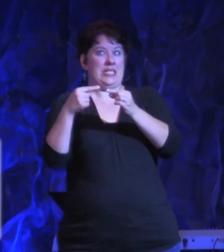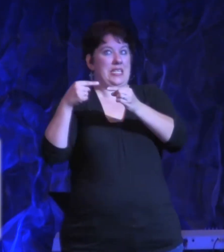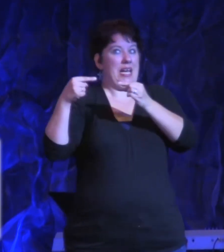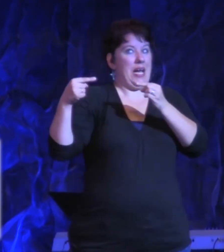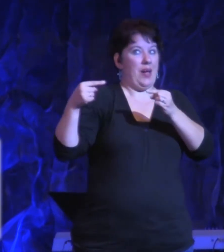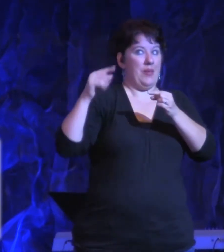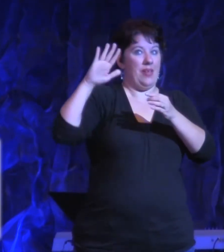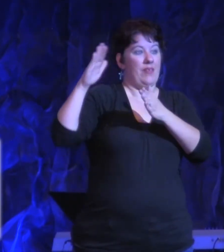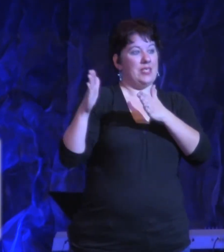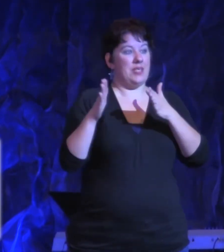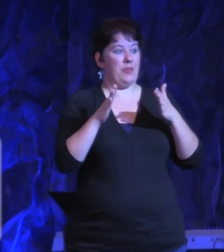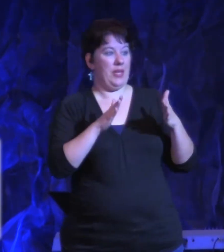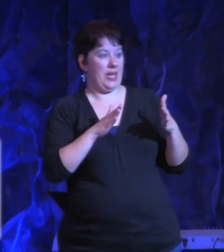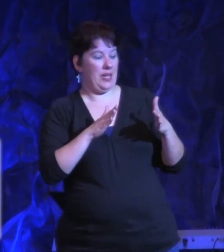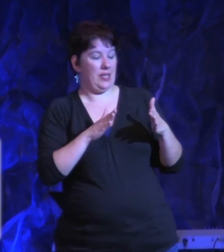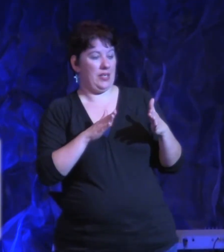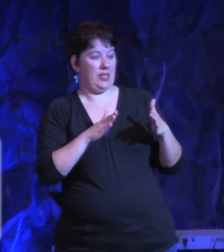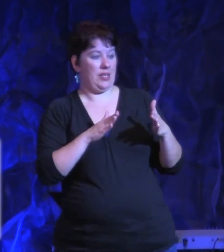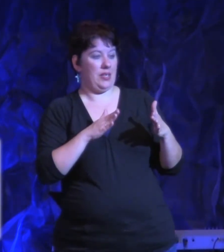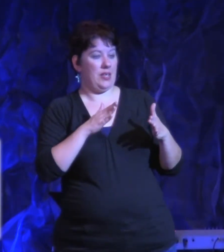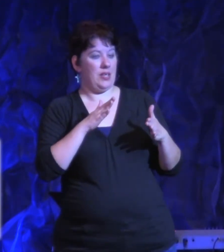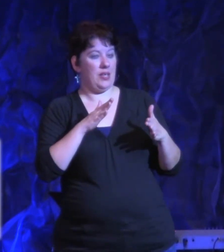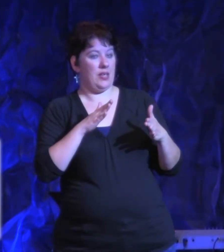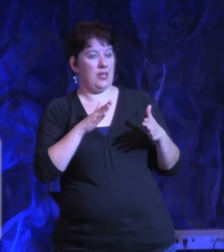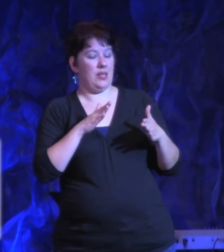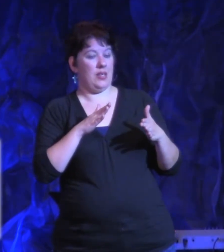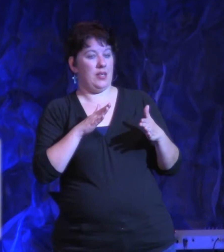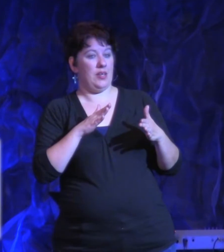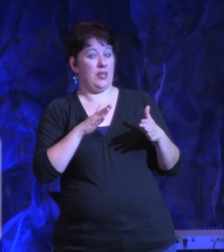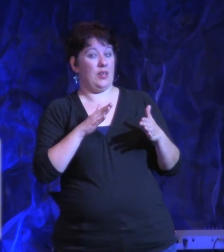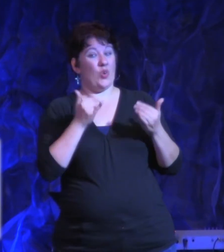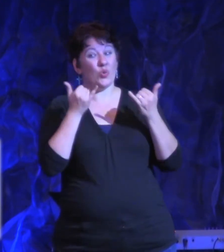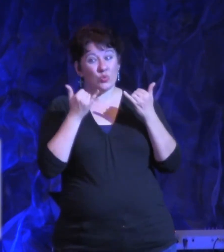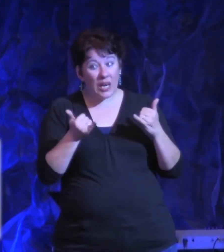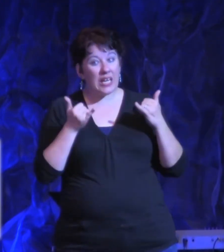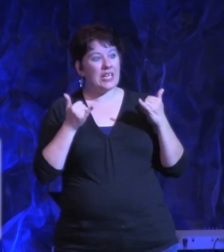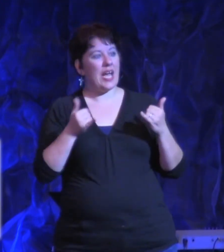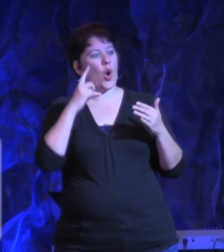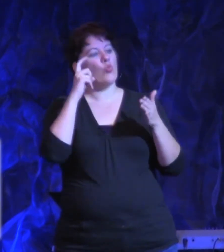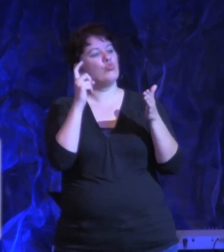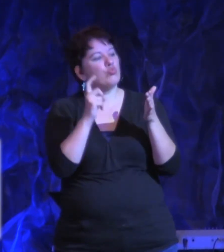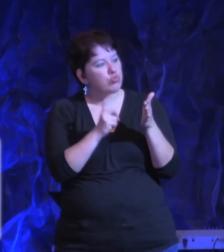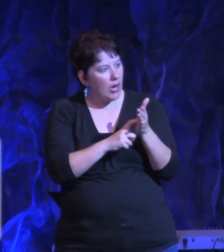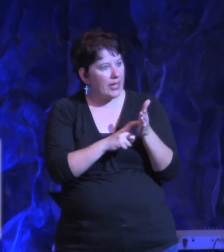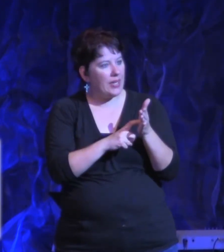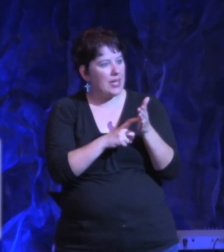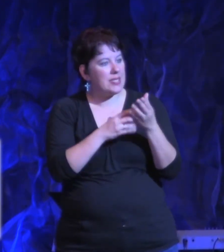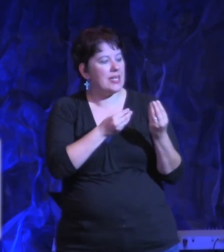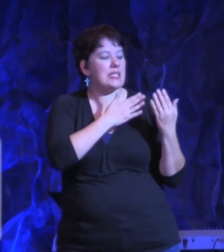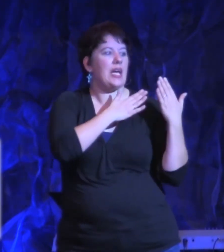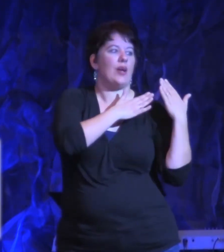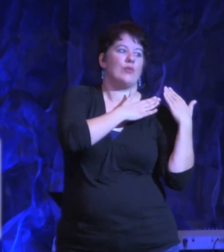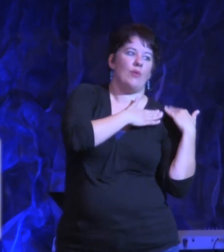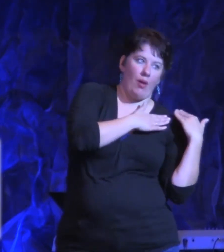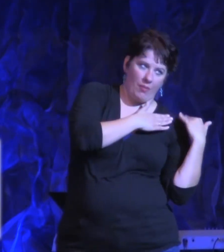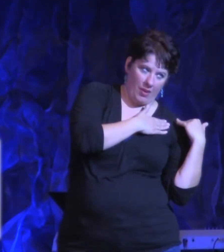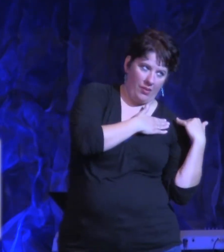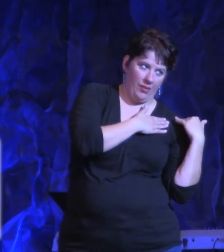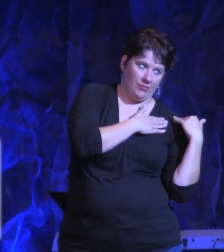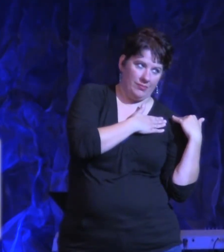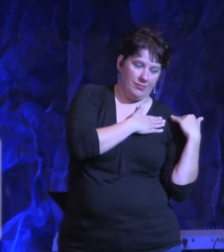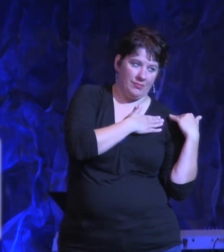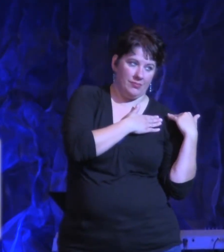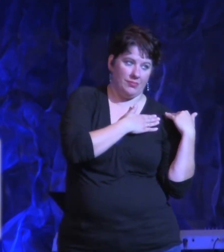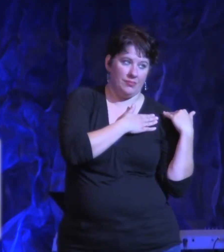would you just right there where you are just take responsibility for it. You know, the children of Israel had a grumbling problem